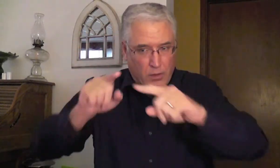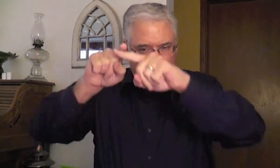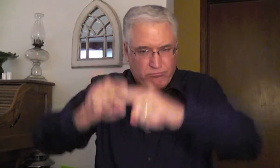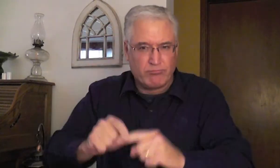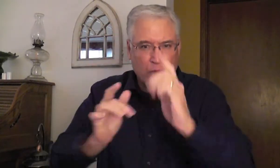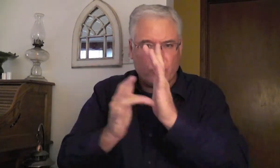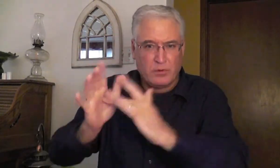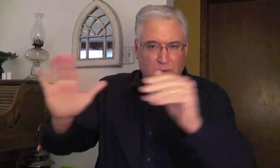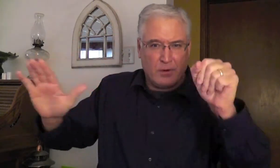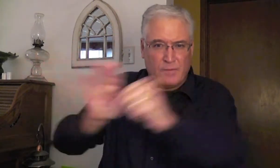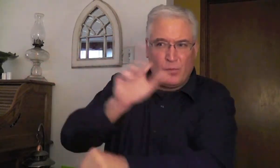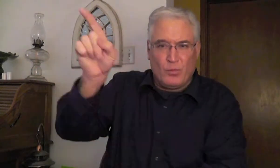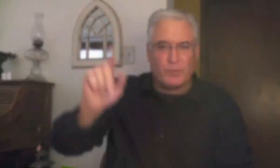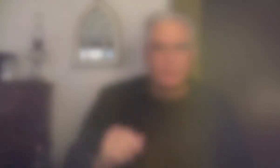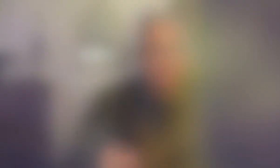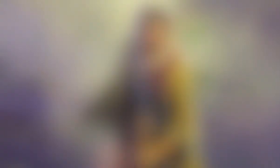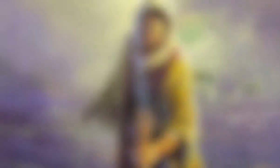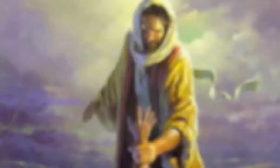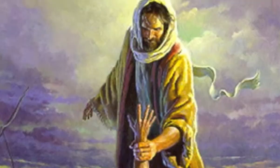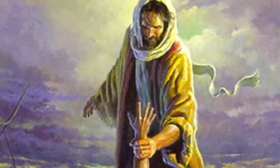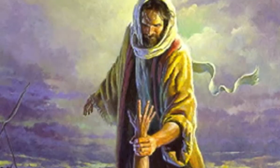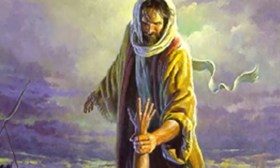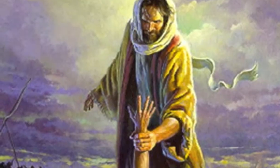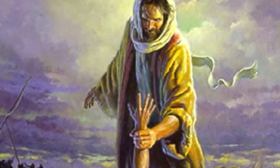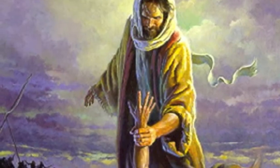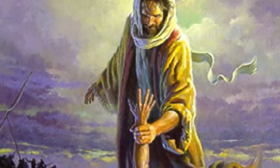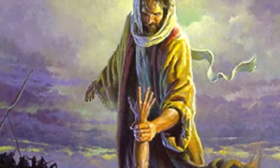getting into heaven. Other than full dependence on Jesus Christ.